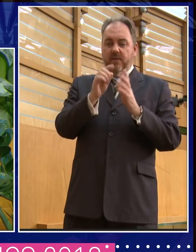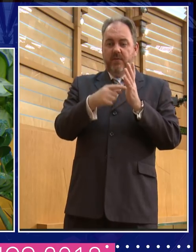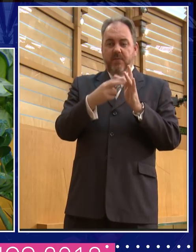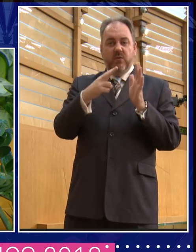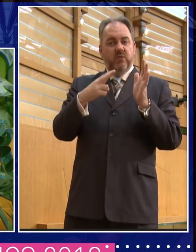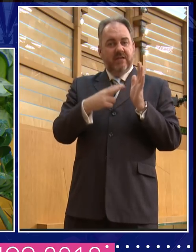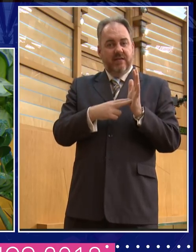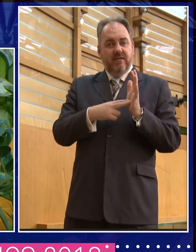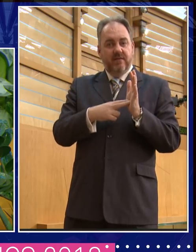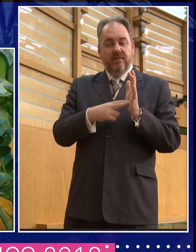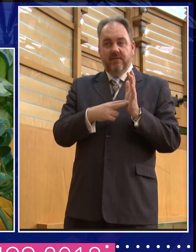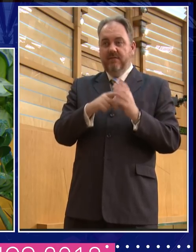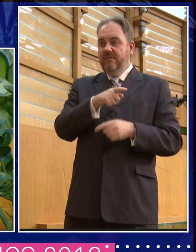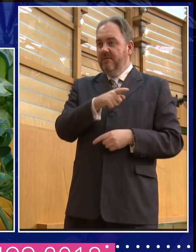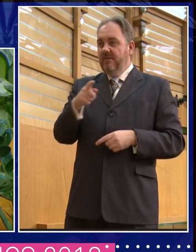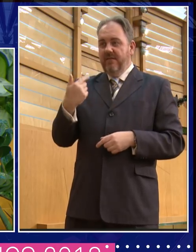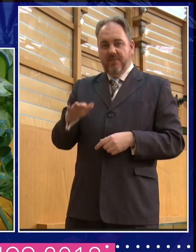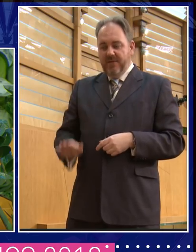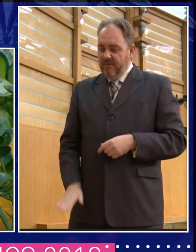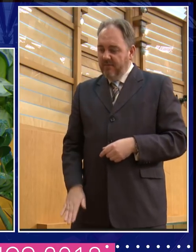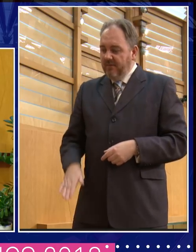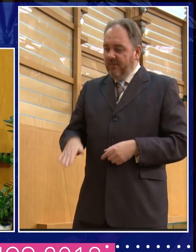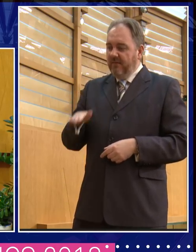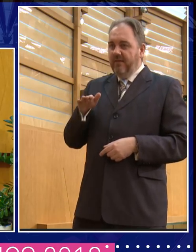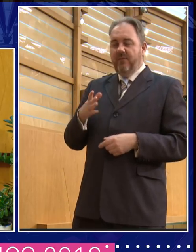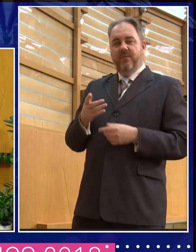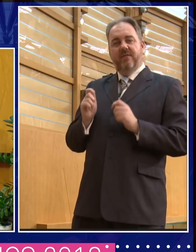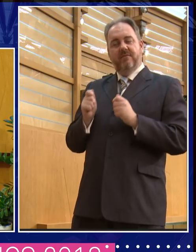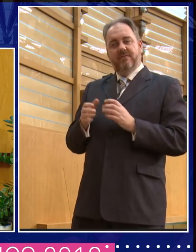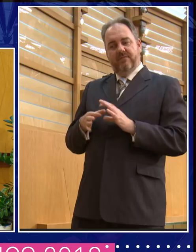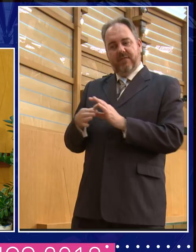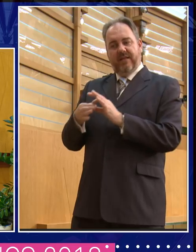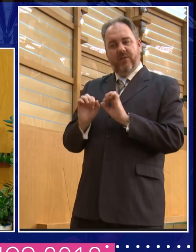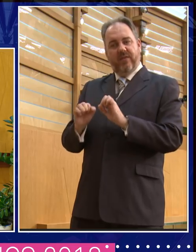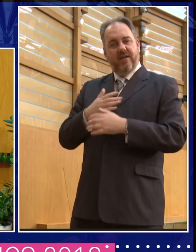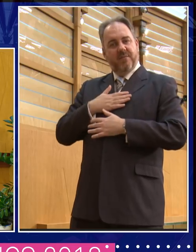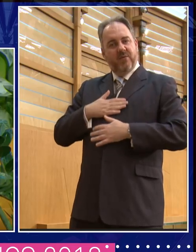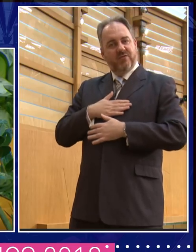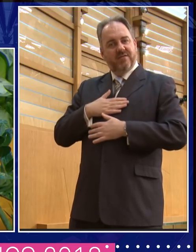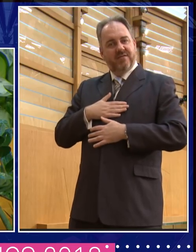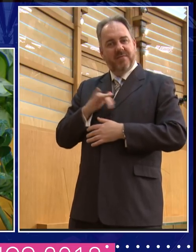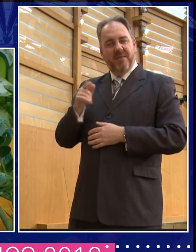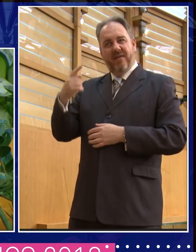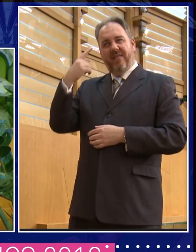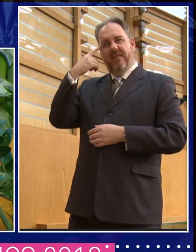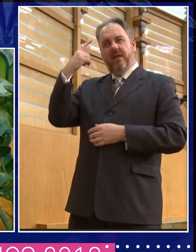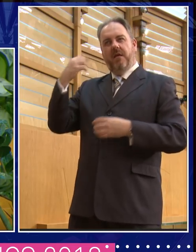politicians in the United Kingdom too, uh, you know, didn't think of kind of power as,